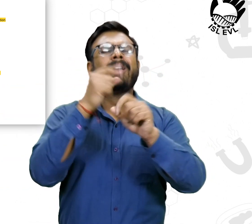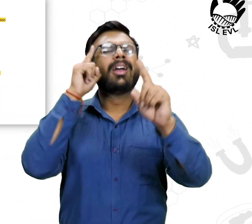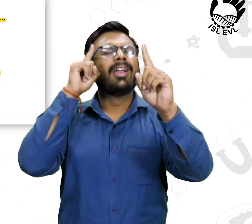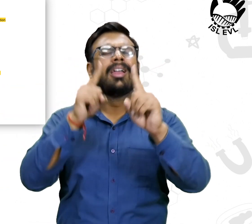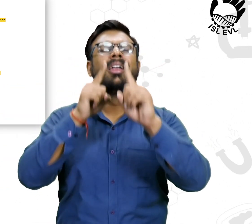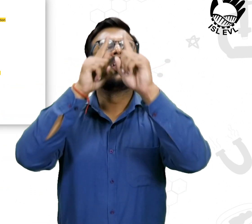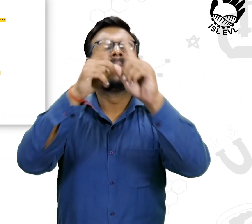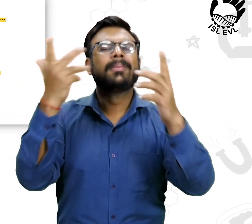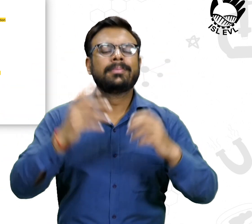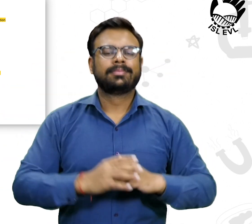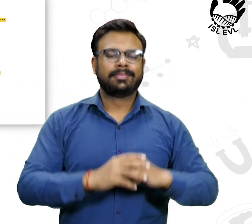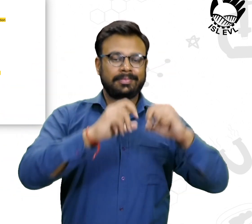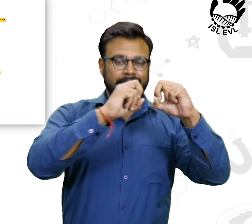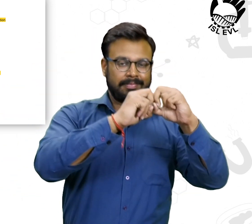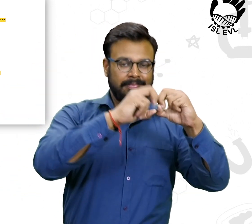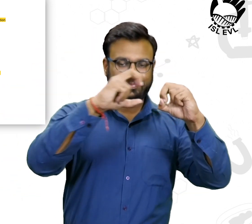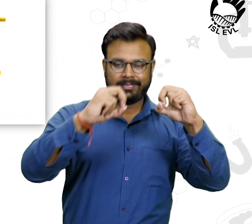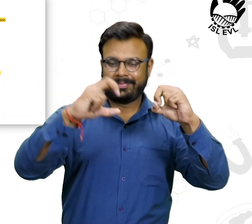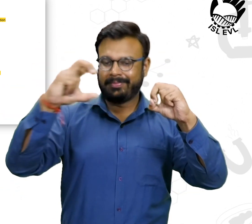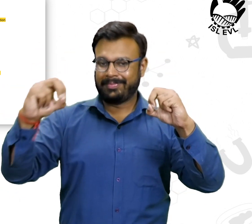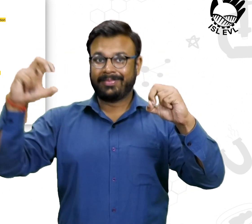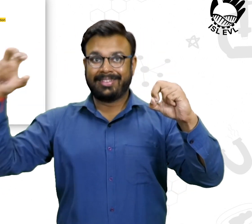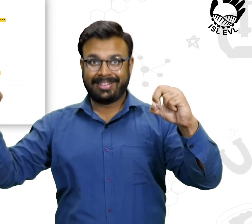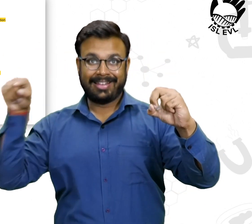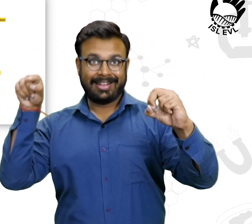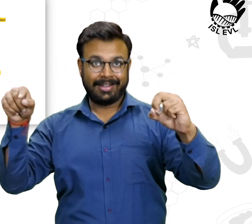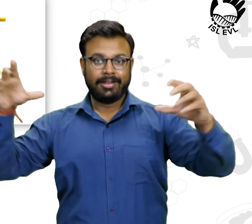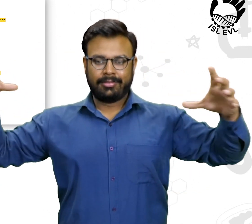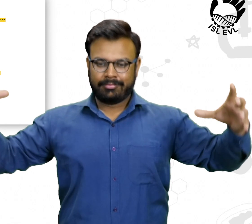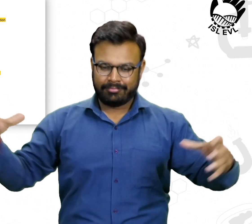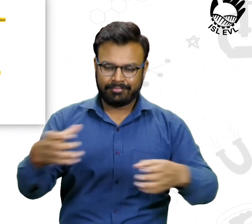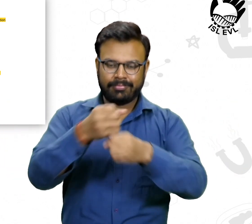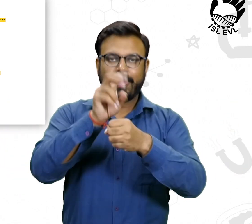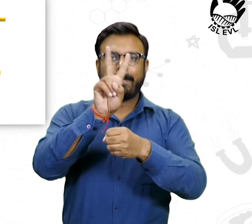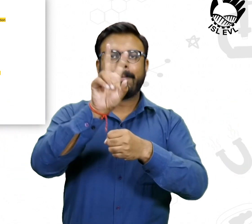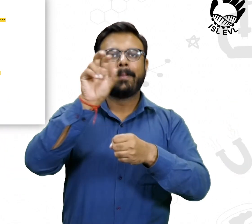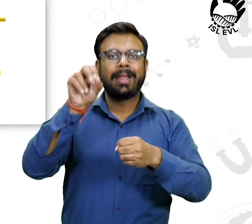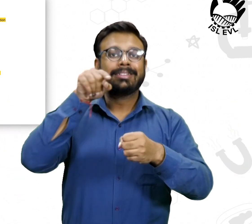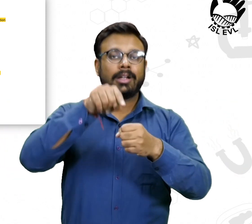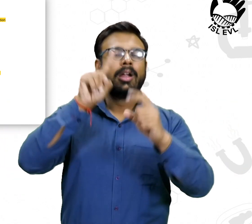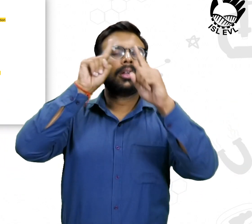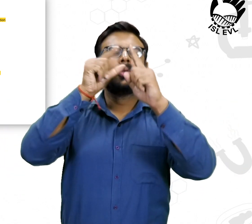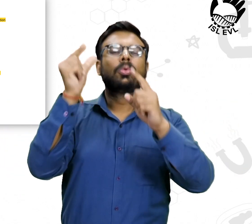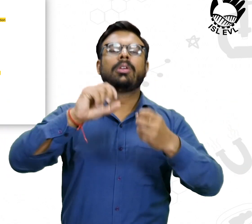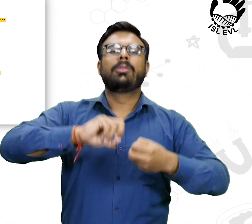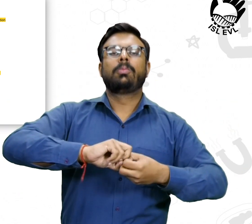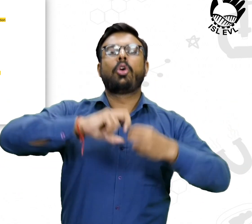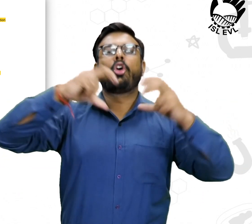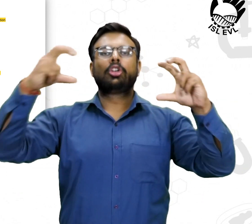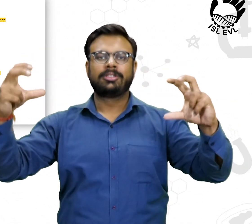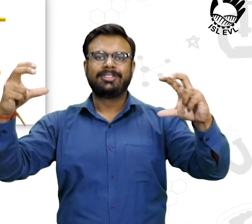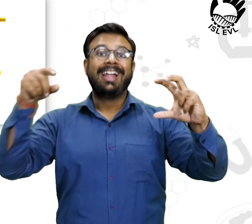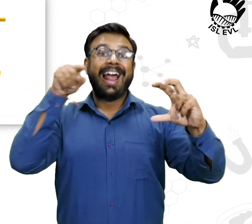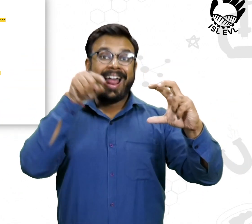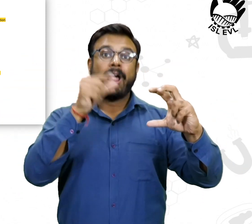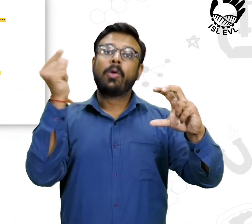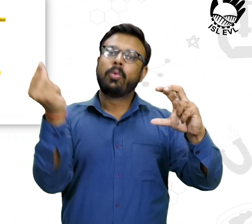the mRNA, the design of the